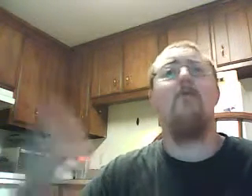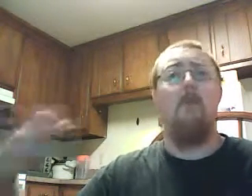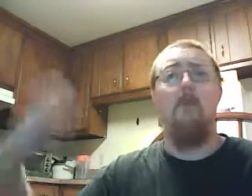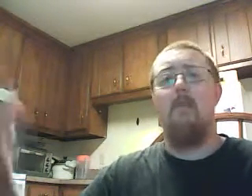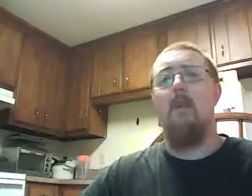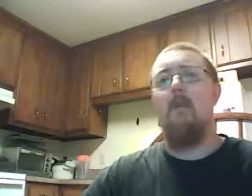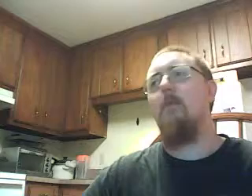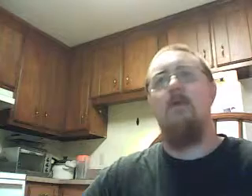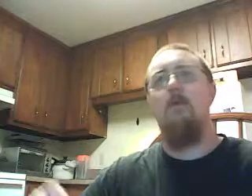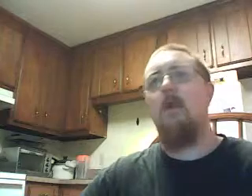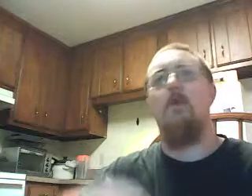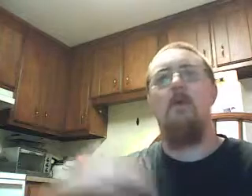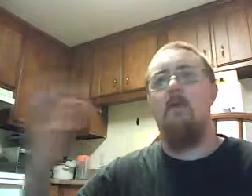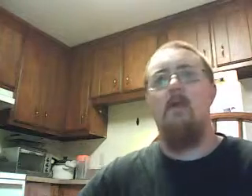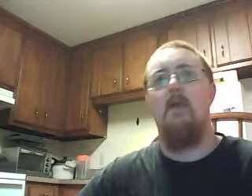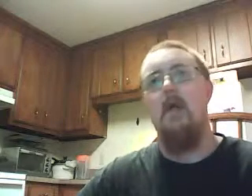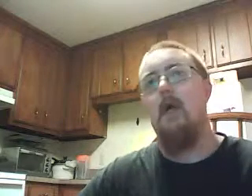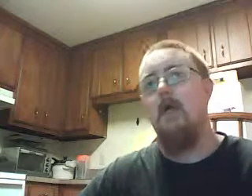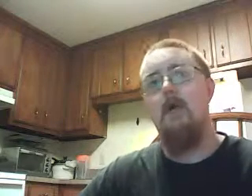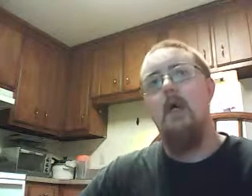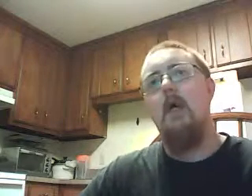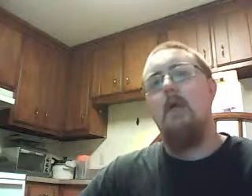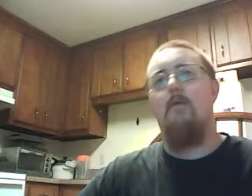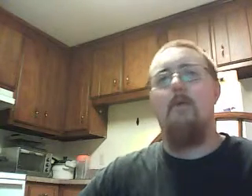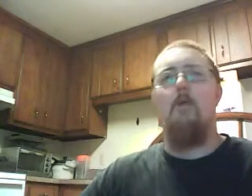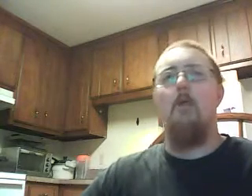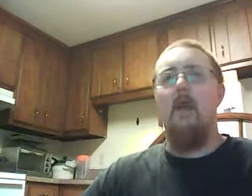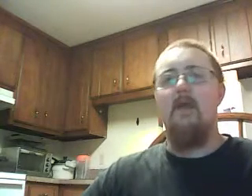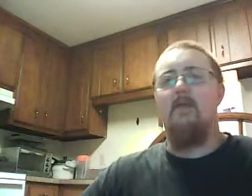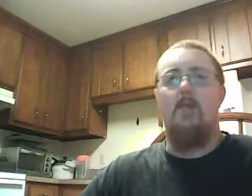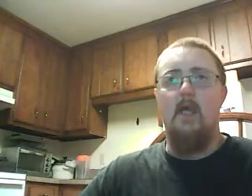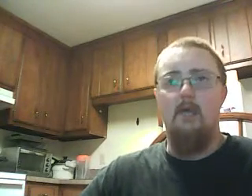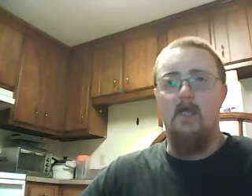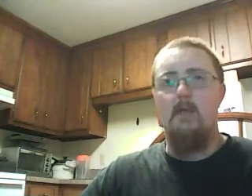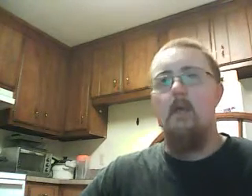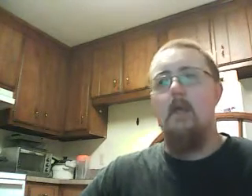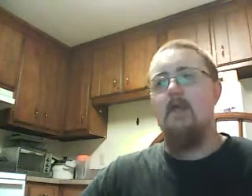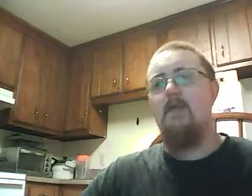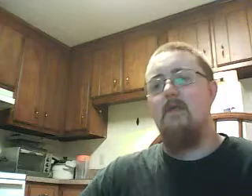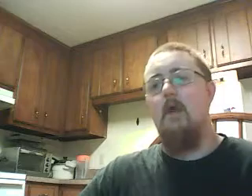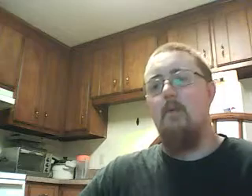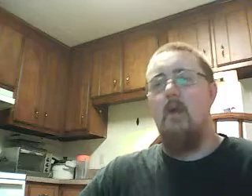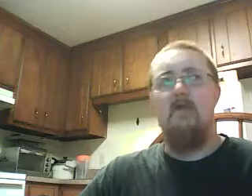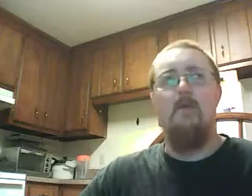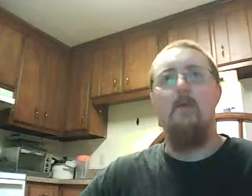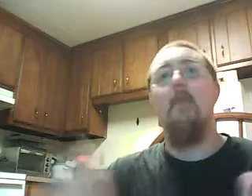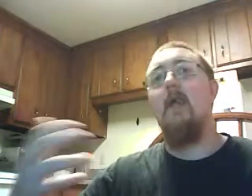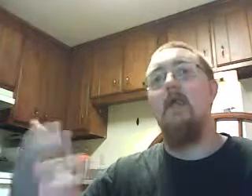something with them? Like, maybe a soup kitchen or something like that, you know. Don't throw them away. That's just ridiculous. That's just, you know, products that we made in